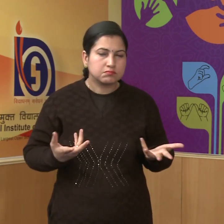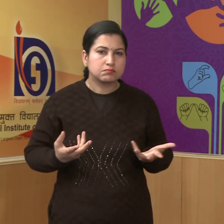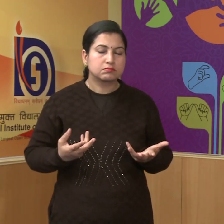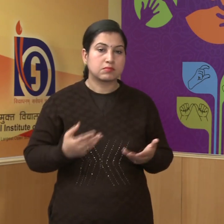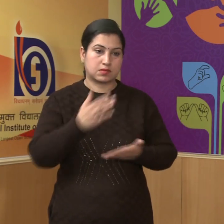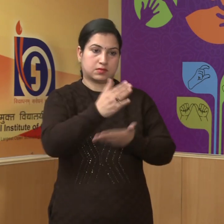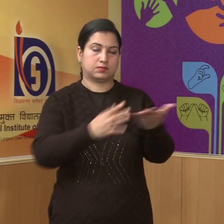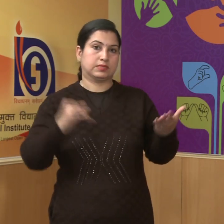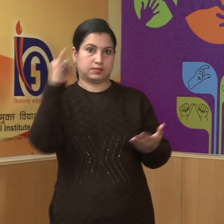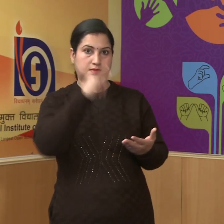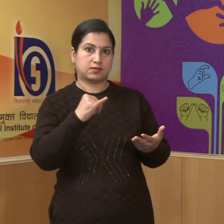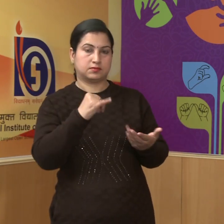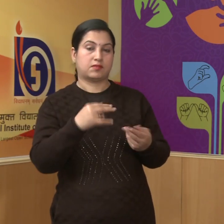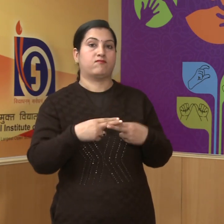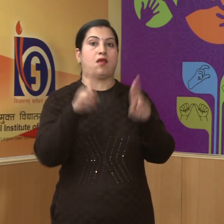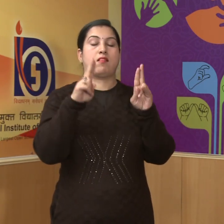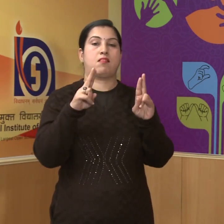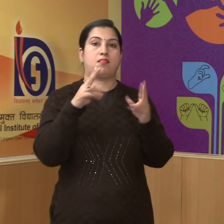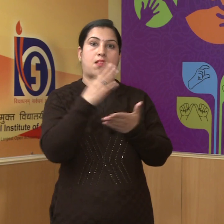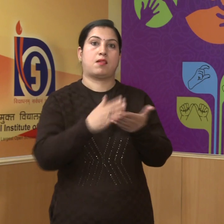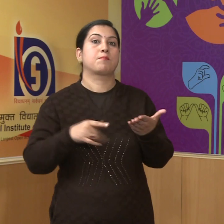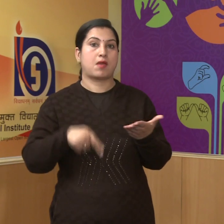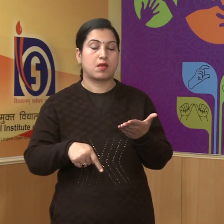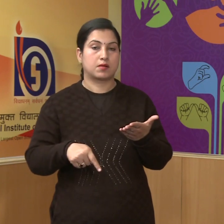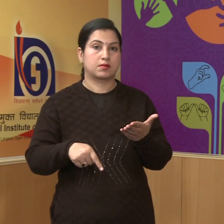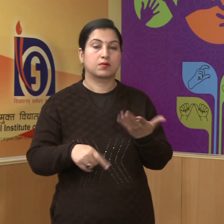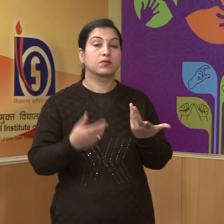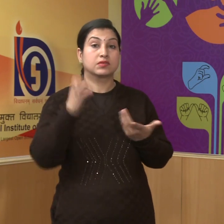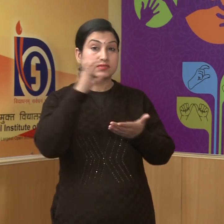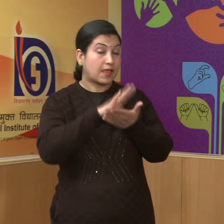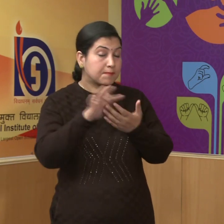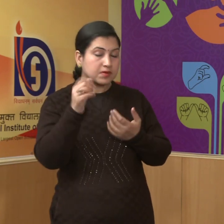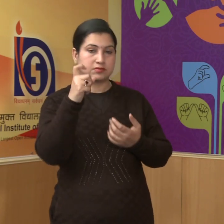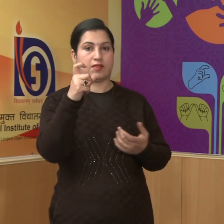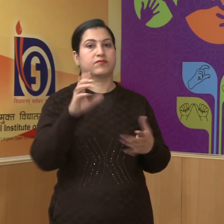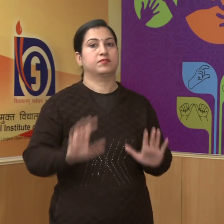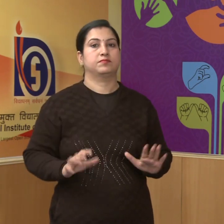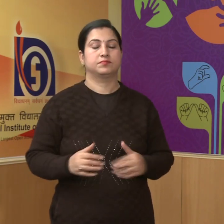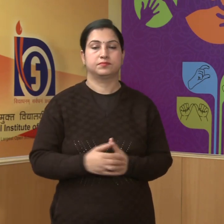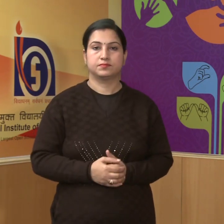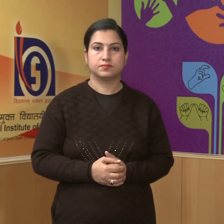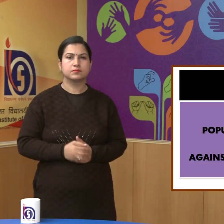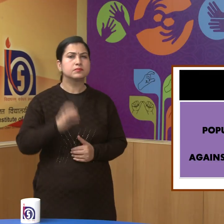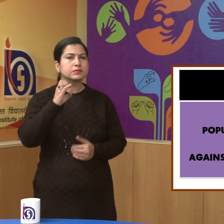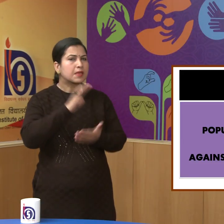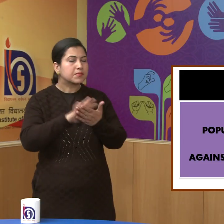and the final part of the seventh chapter. Chapter's name is